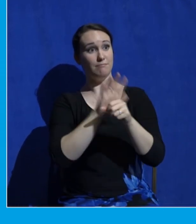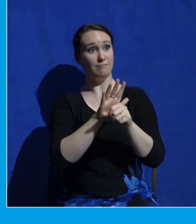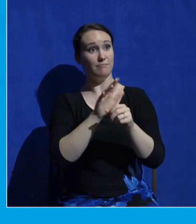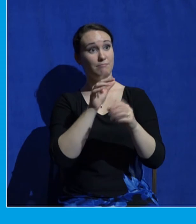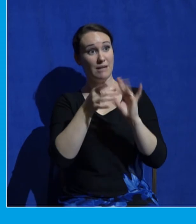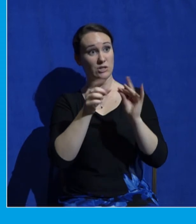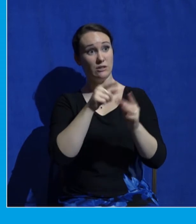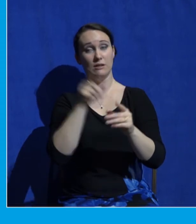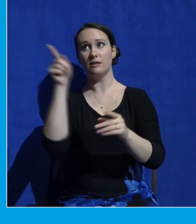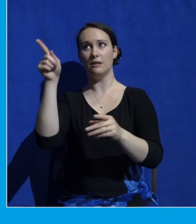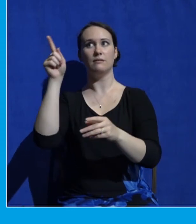on him